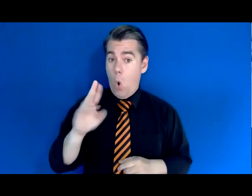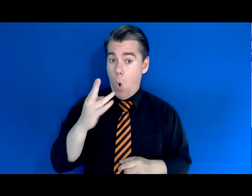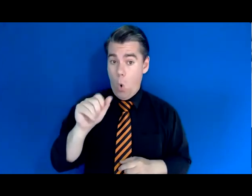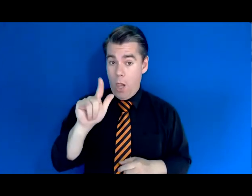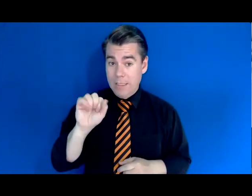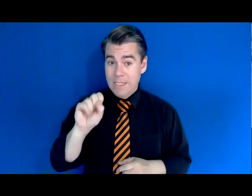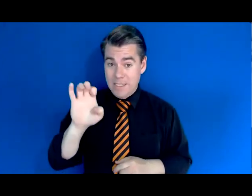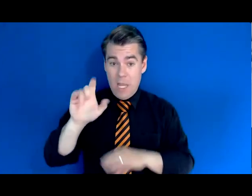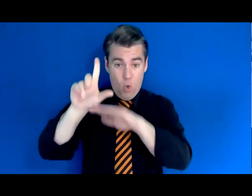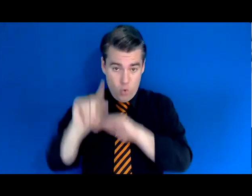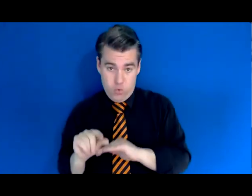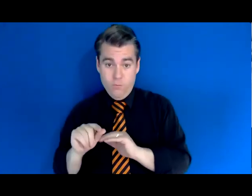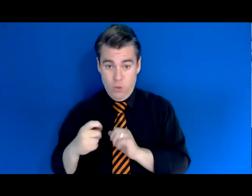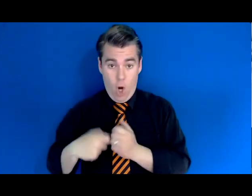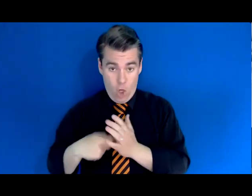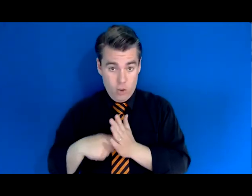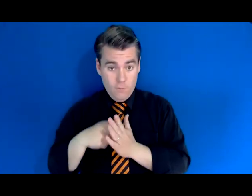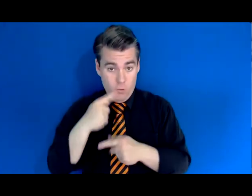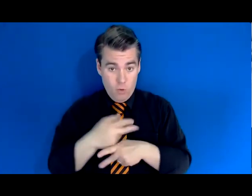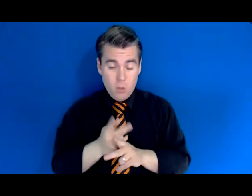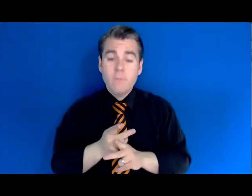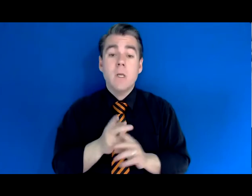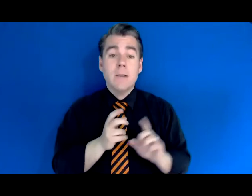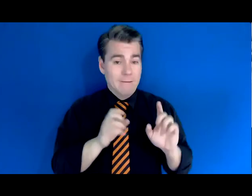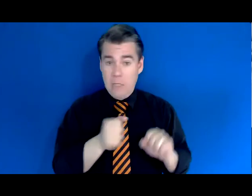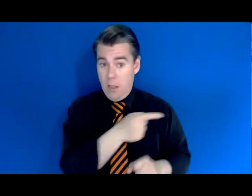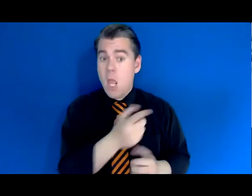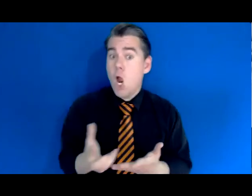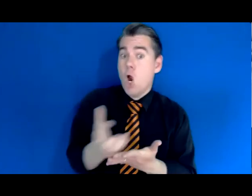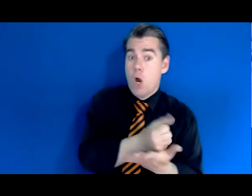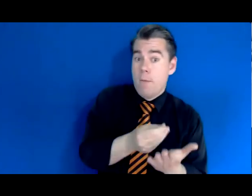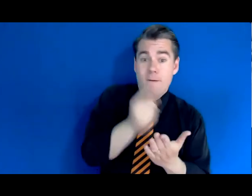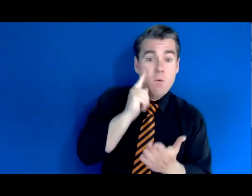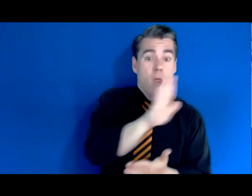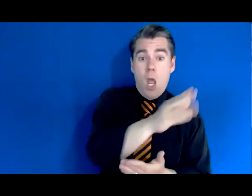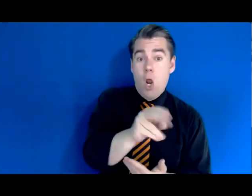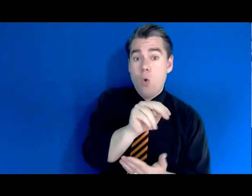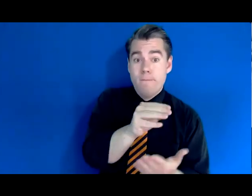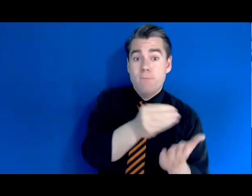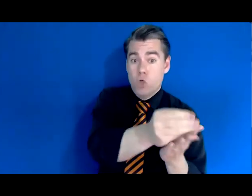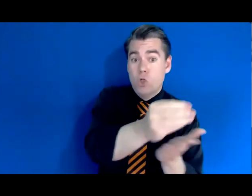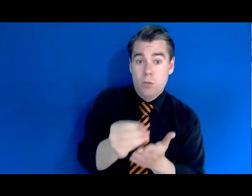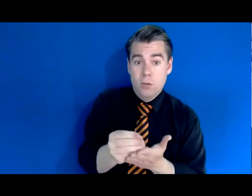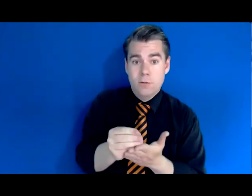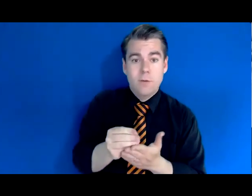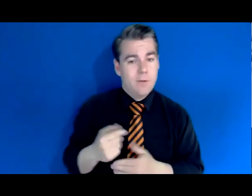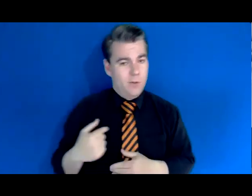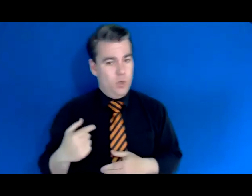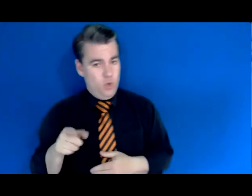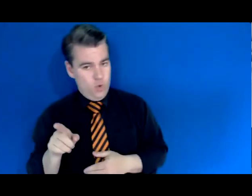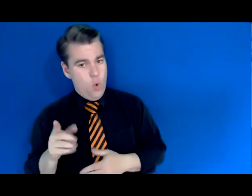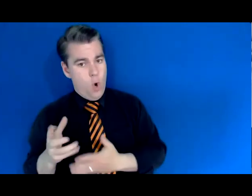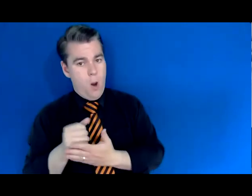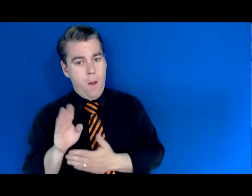and they can actually make money off of their own purchases. You earn bonuses and pay points